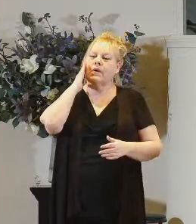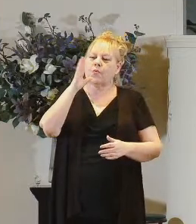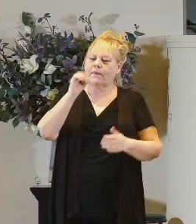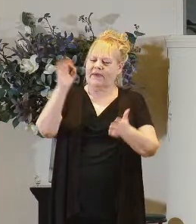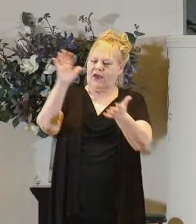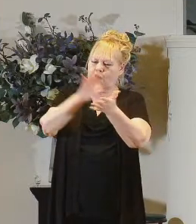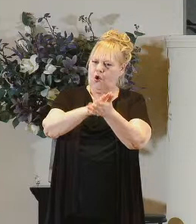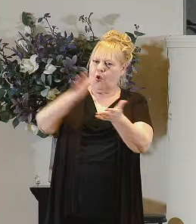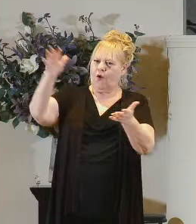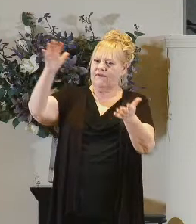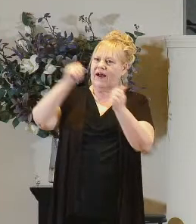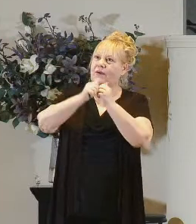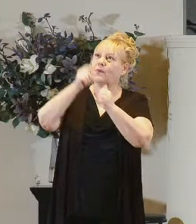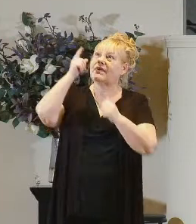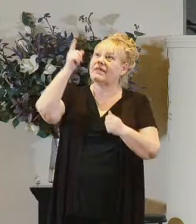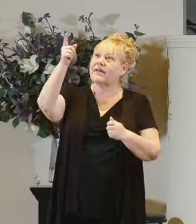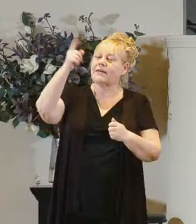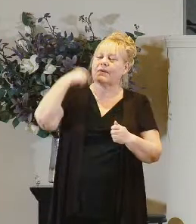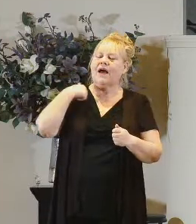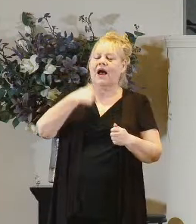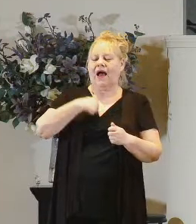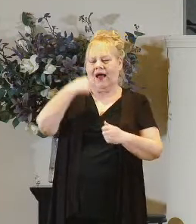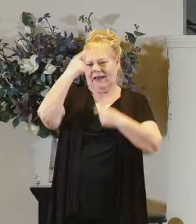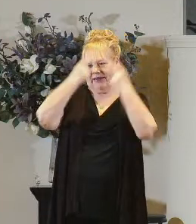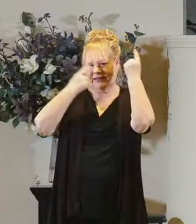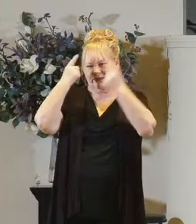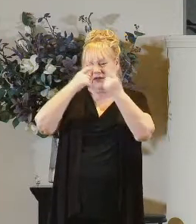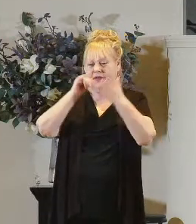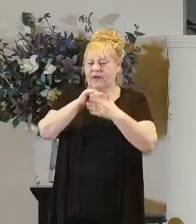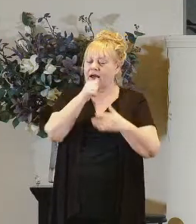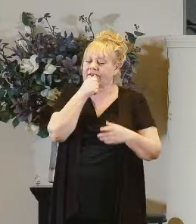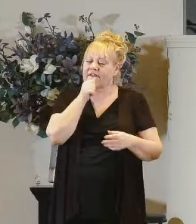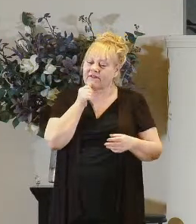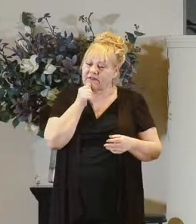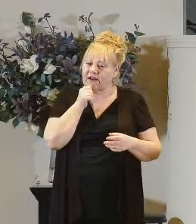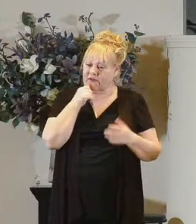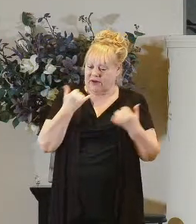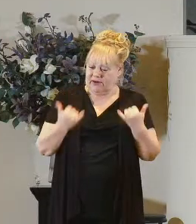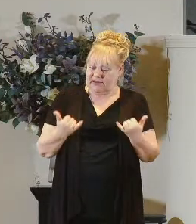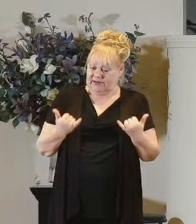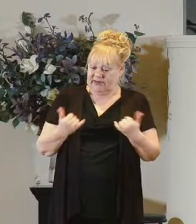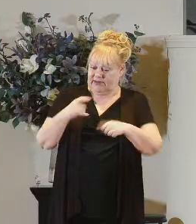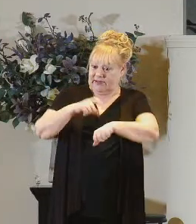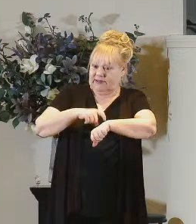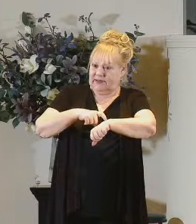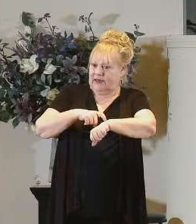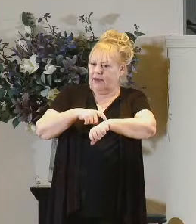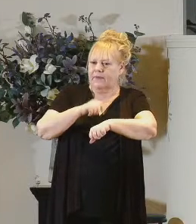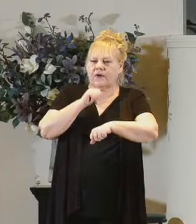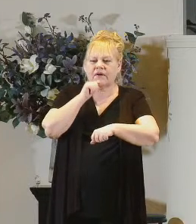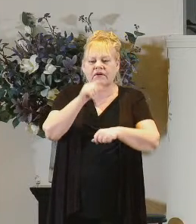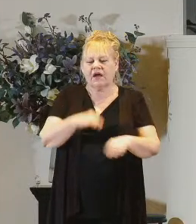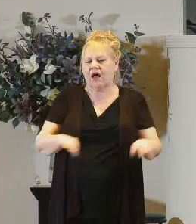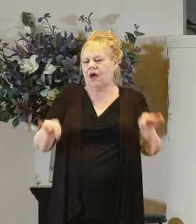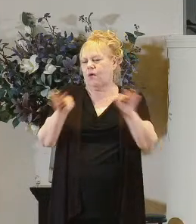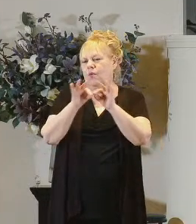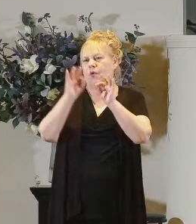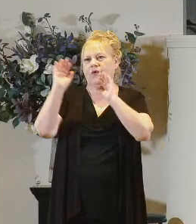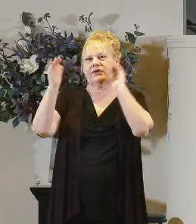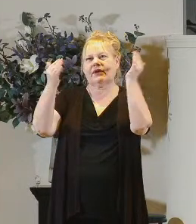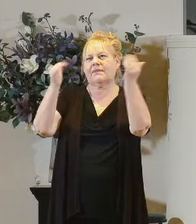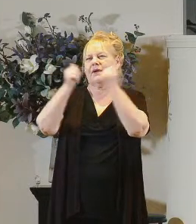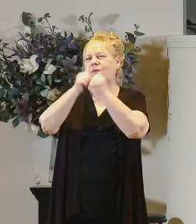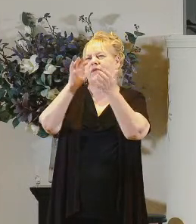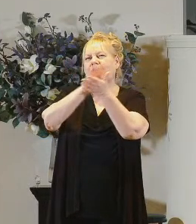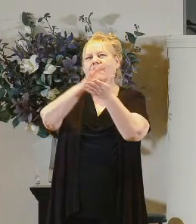glorified with him for i consider that the sufferings of this present time are not worth comparing with the